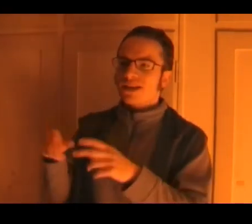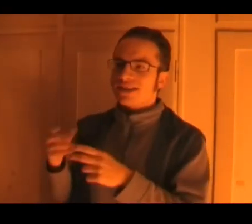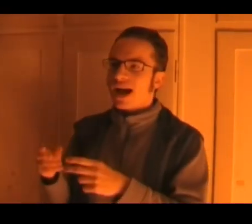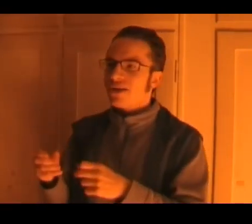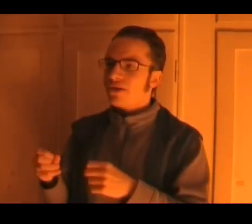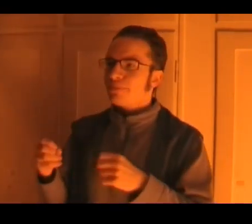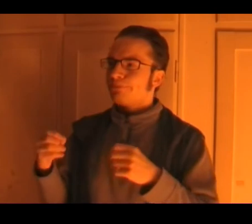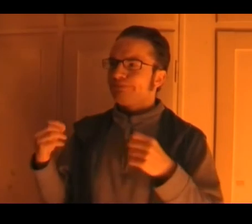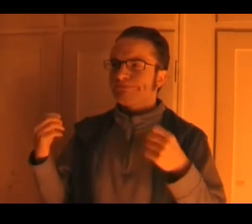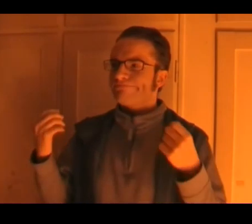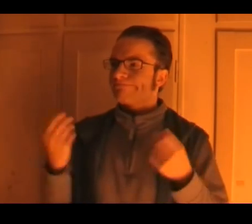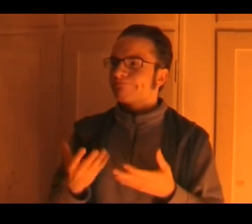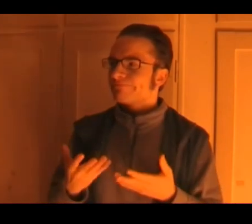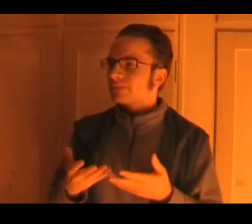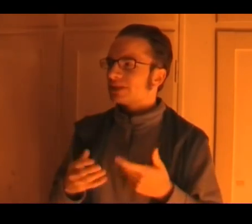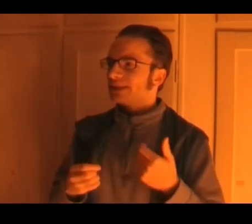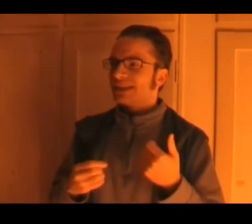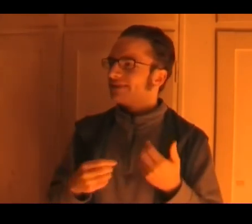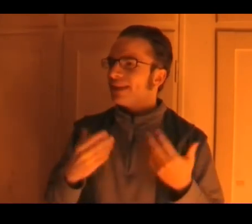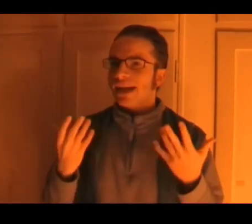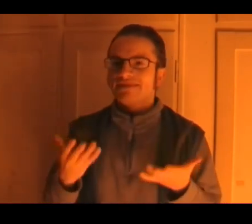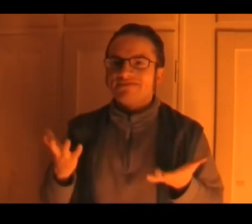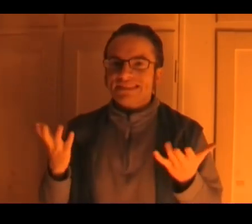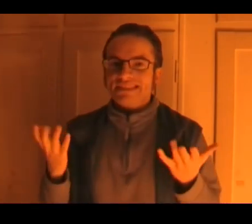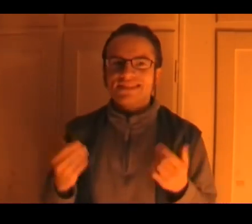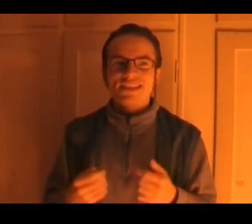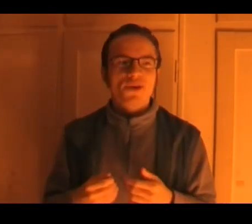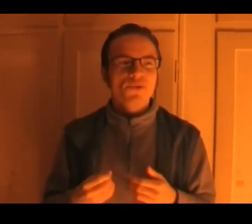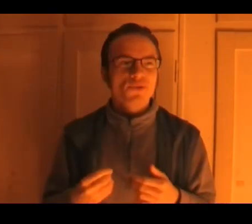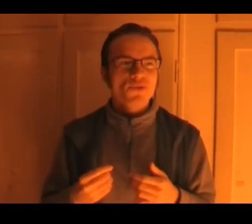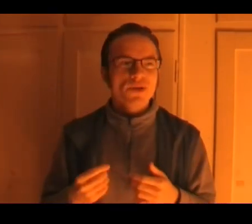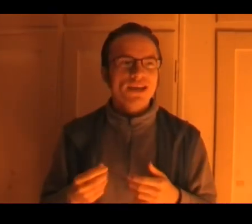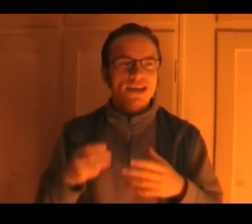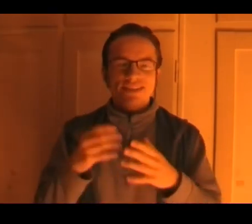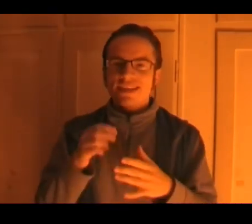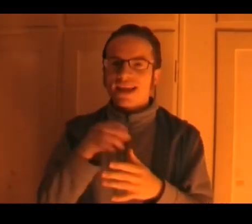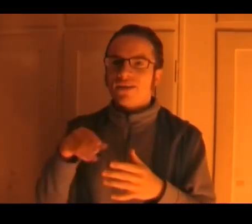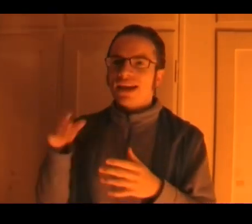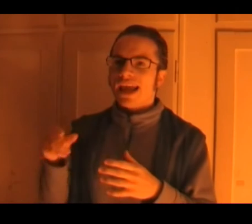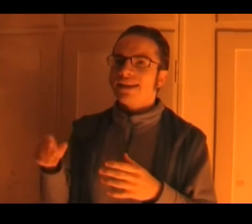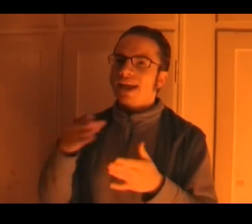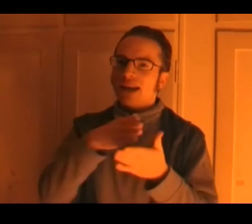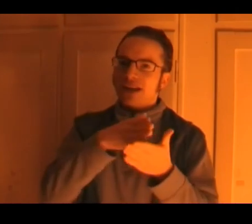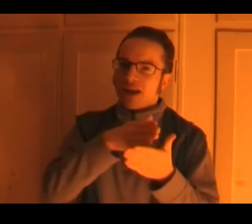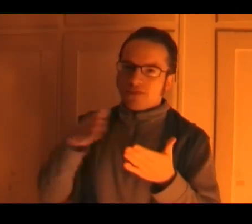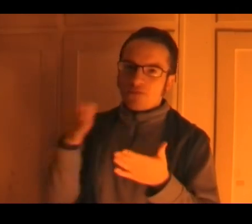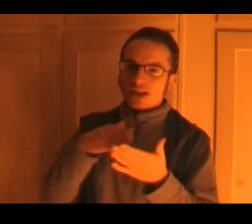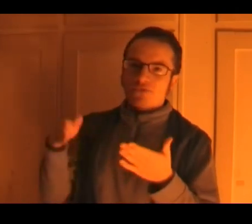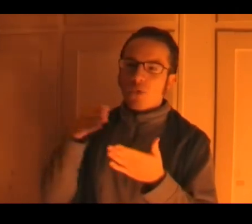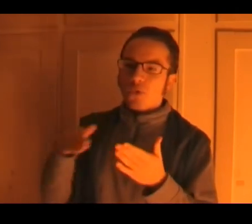entire i you know who who would sit down and edit and fast forward